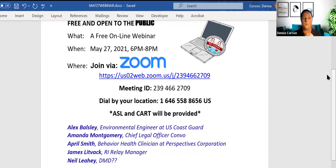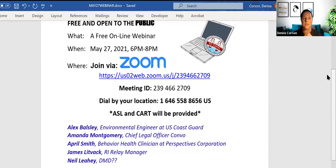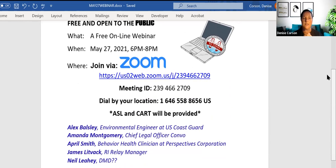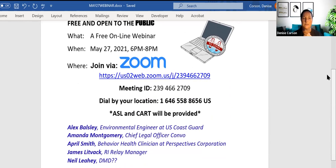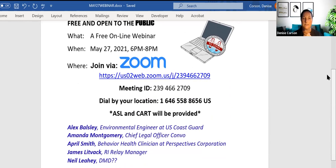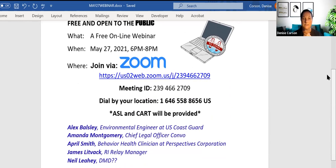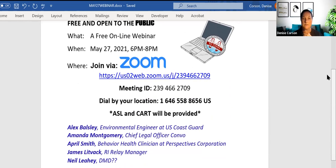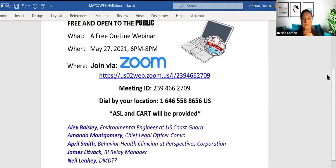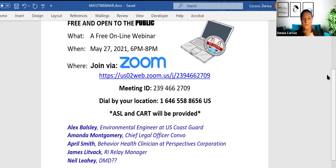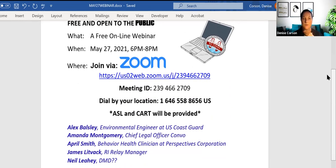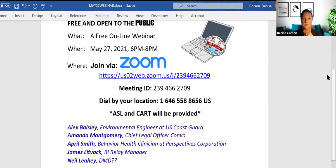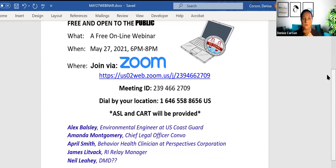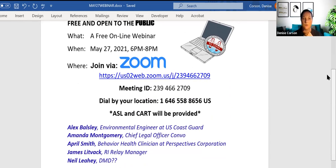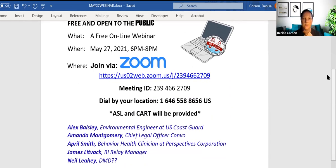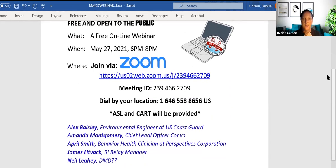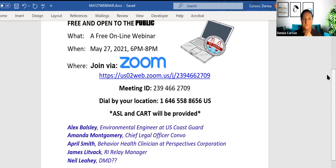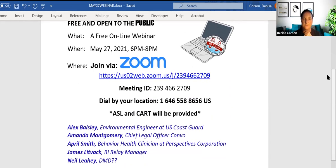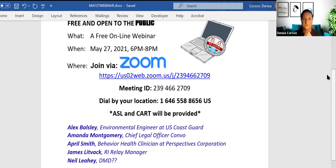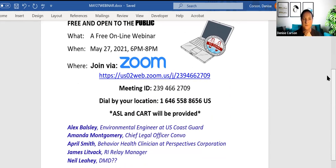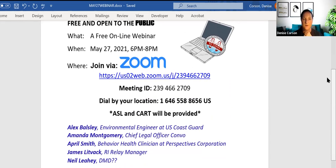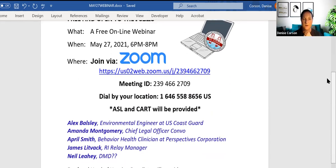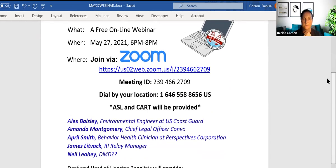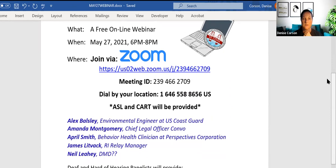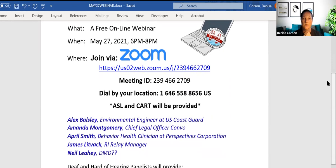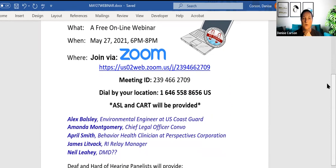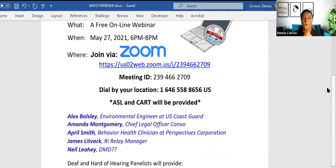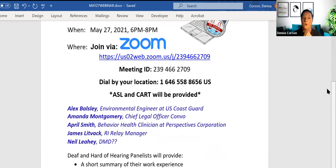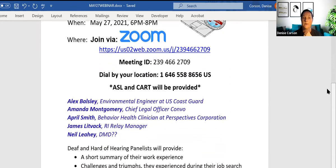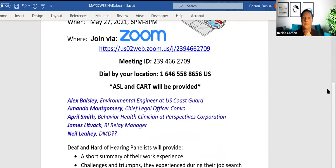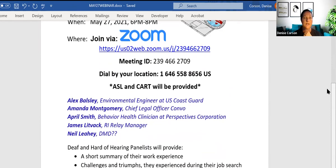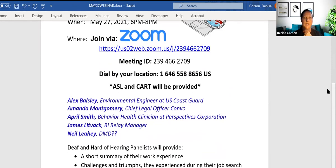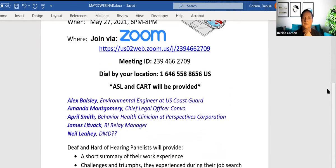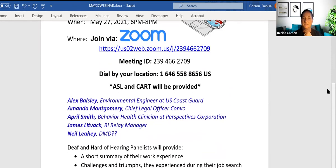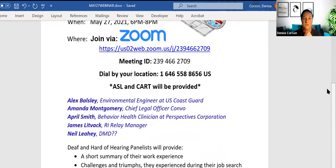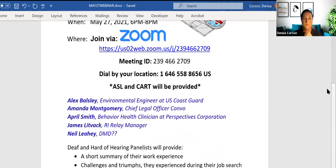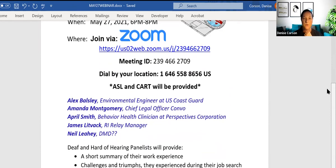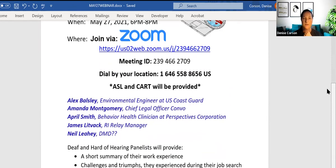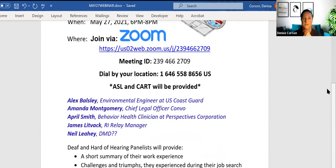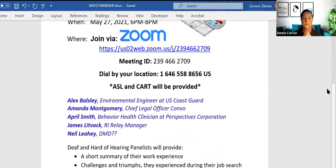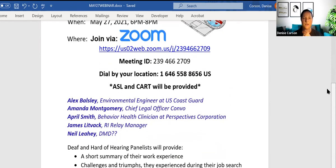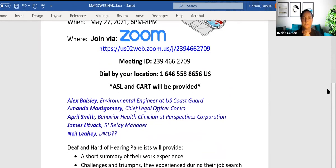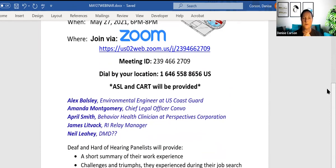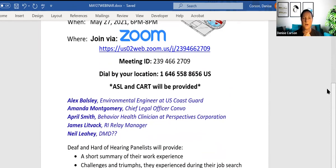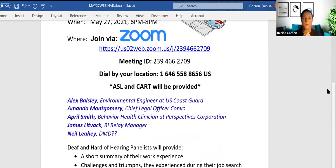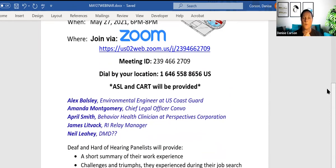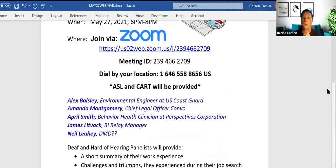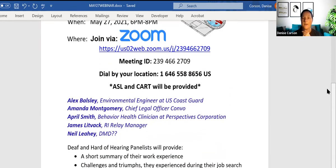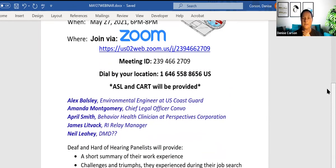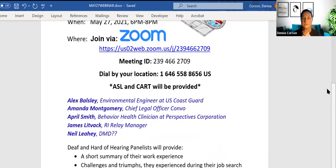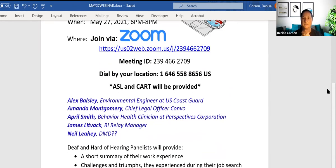We can list the people, those who we have so far, or we cannot list people and then you guys have a couple more weeks